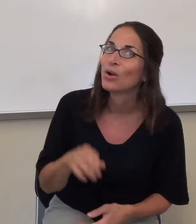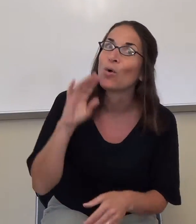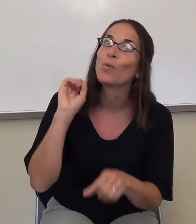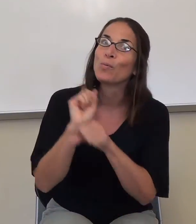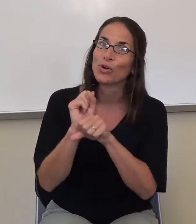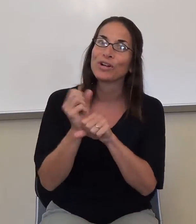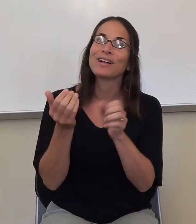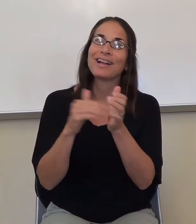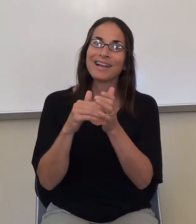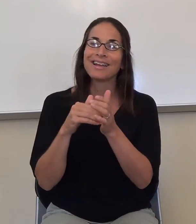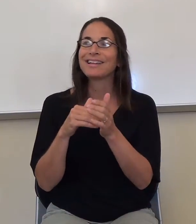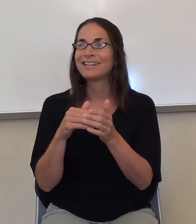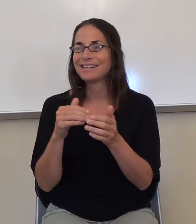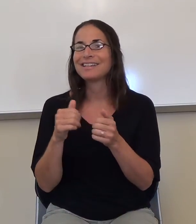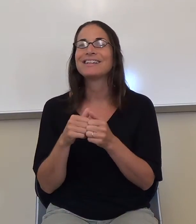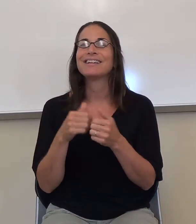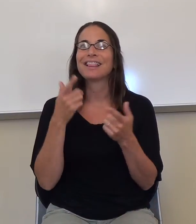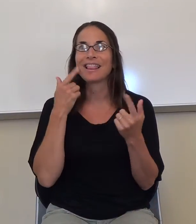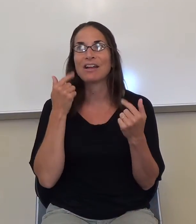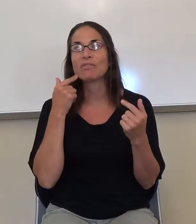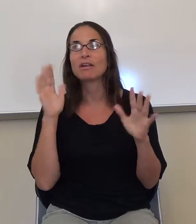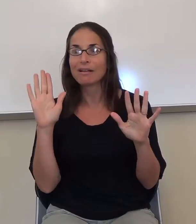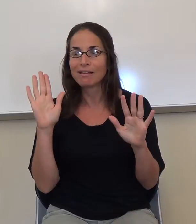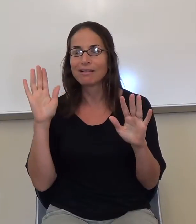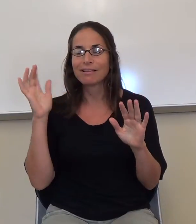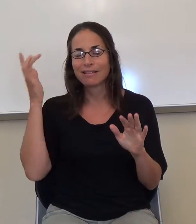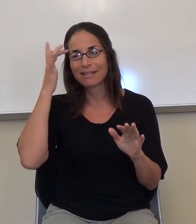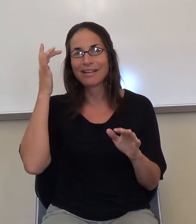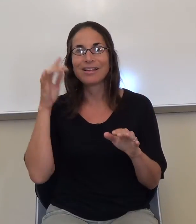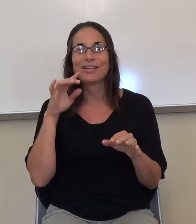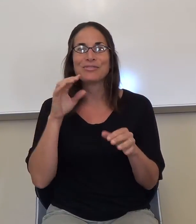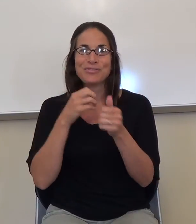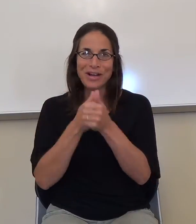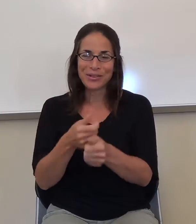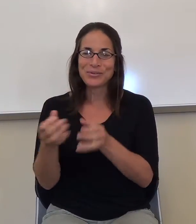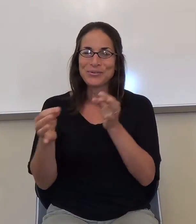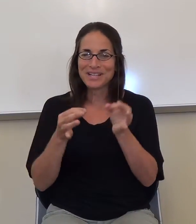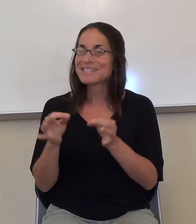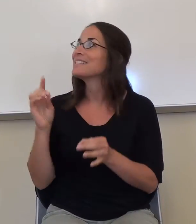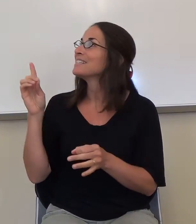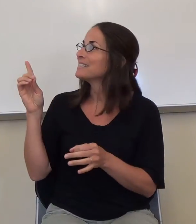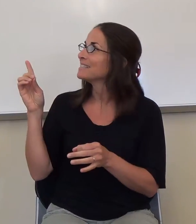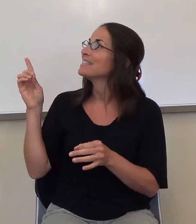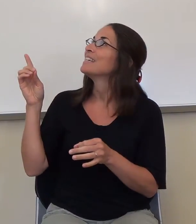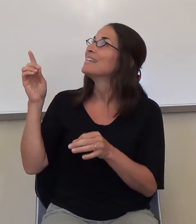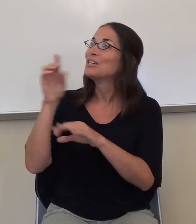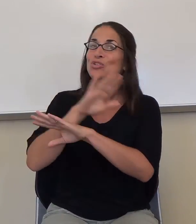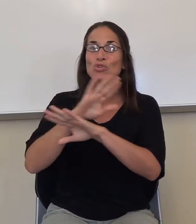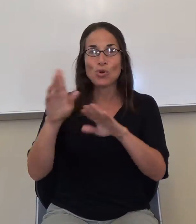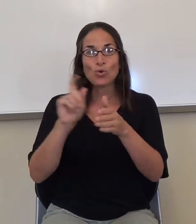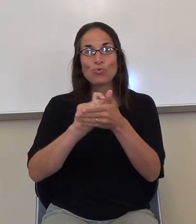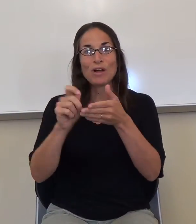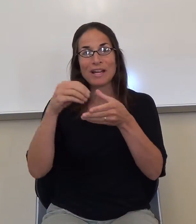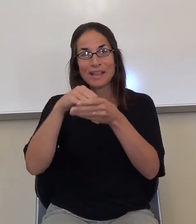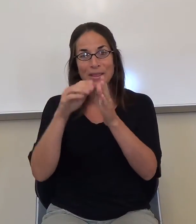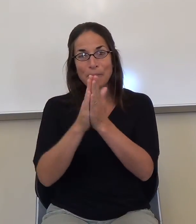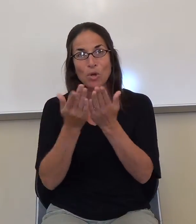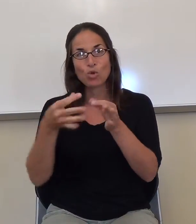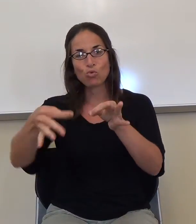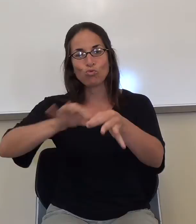let's see, I think I did this. Do not write in your textbook or tear pages out if you plan to return it.